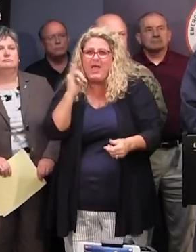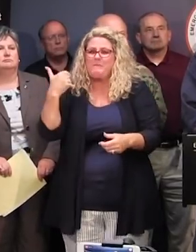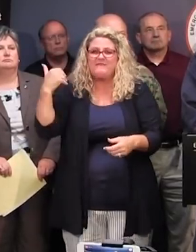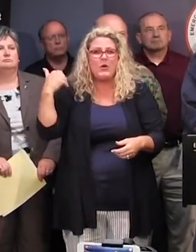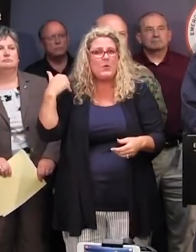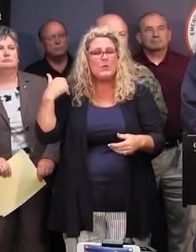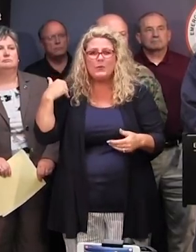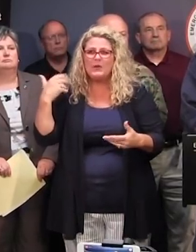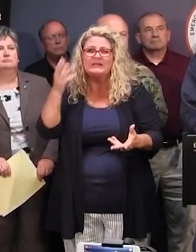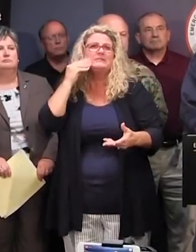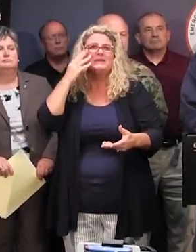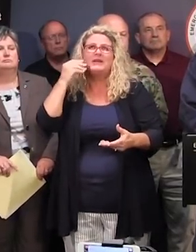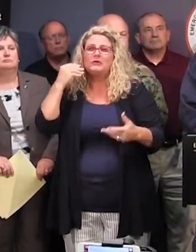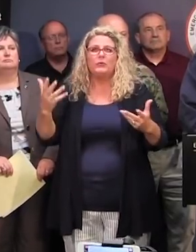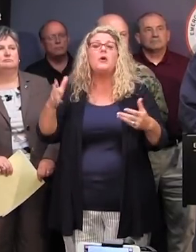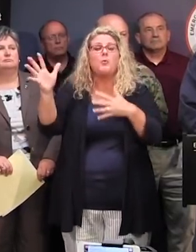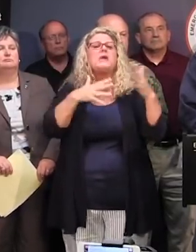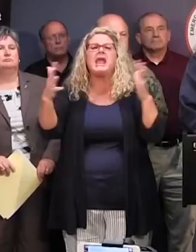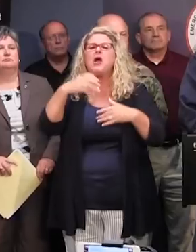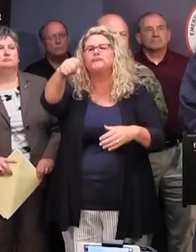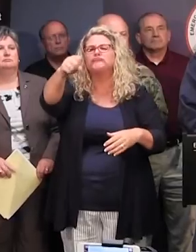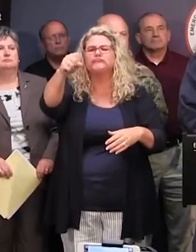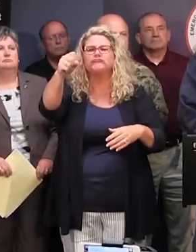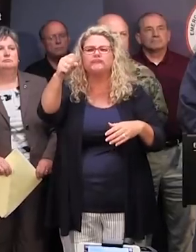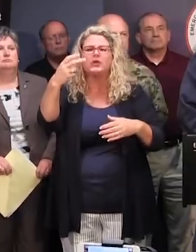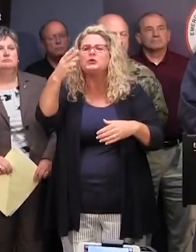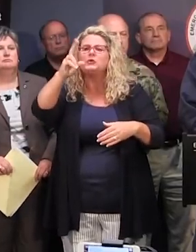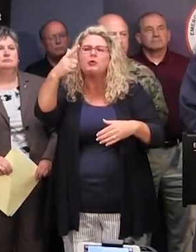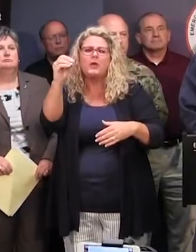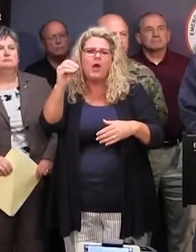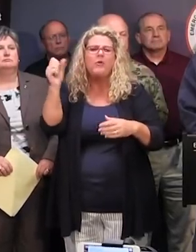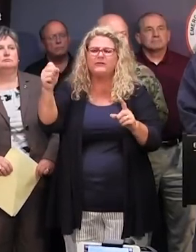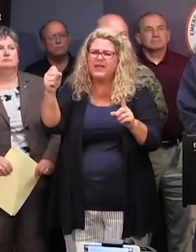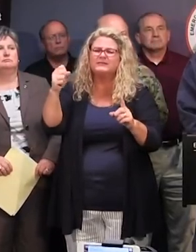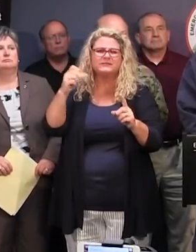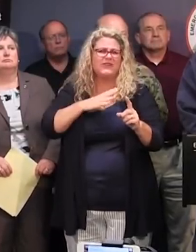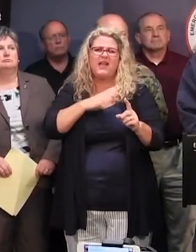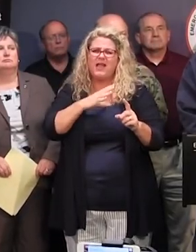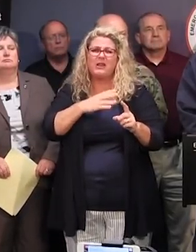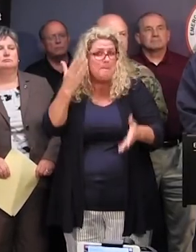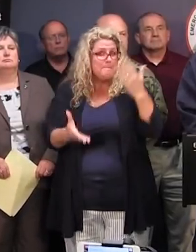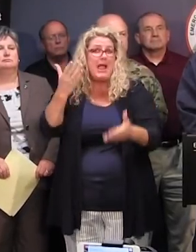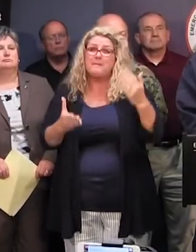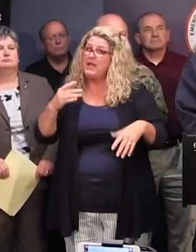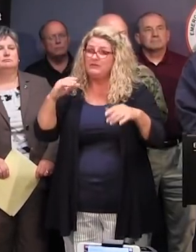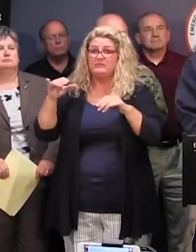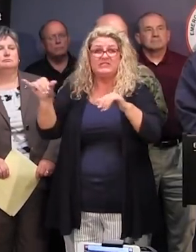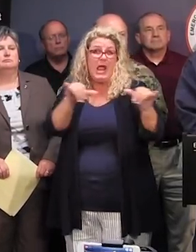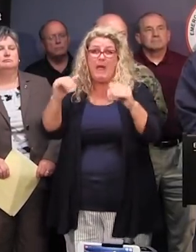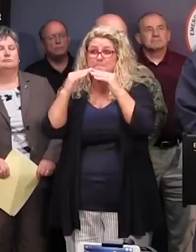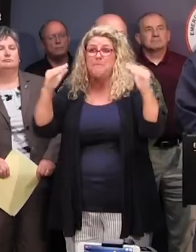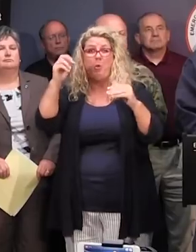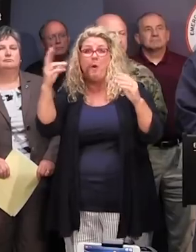in hurricanes. We have seen high winds, notably with Hugo. These winds may be that high as well, but this